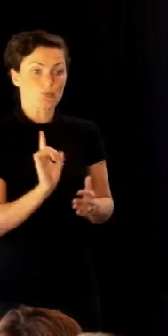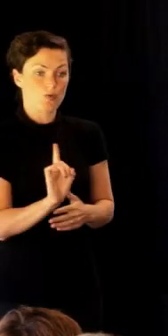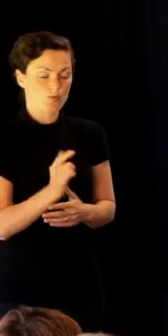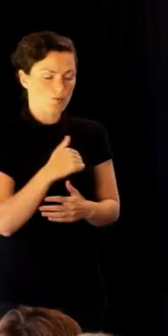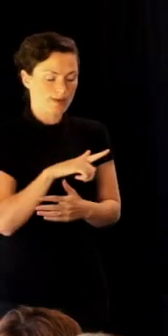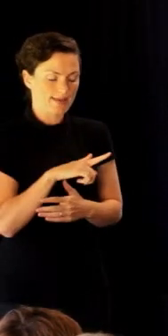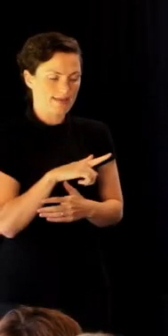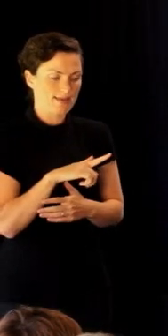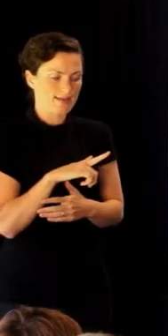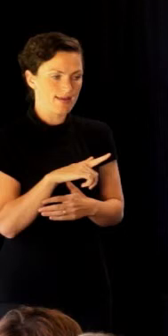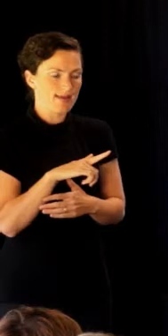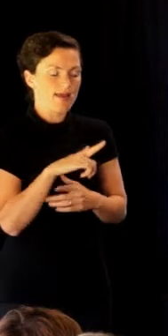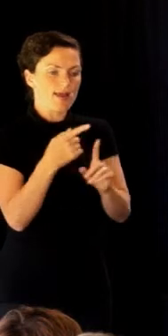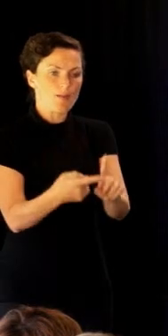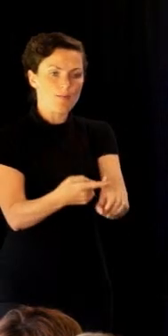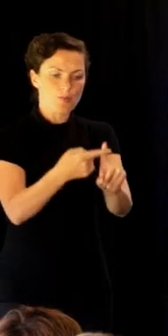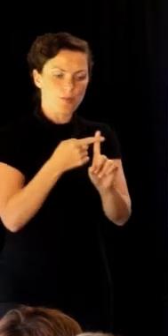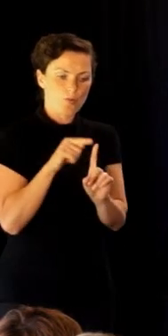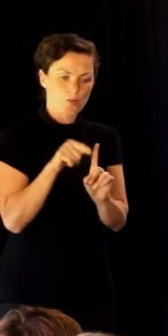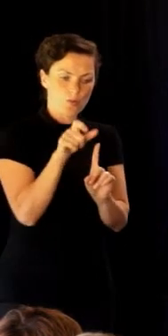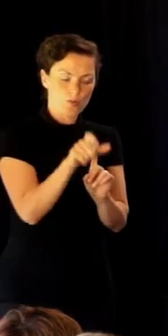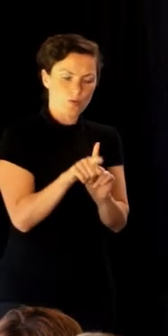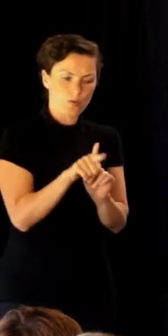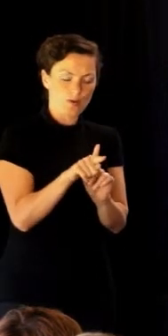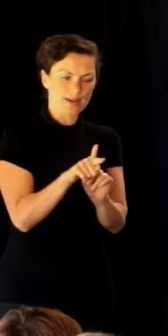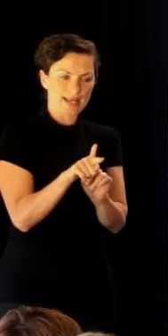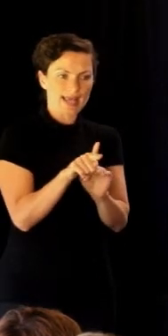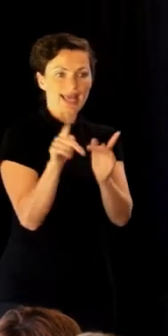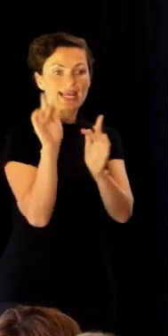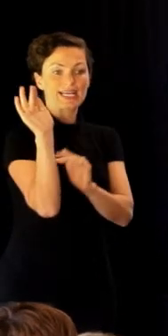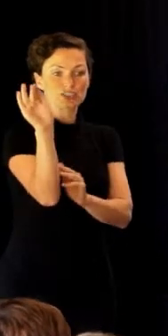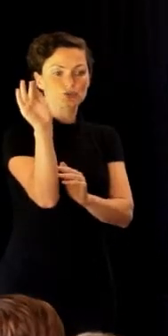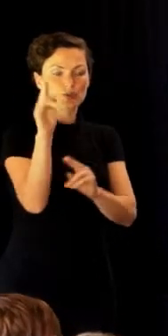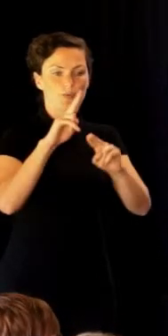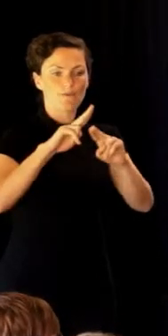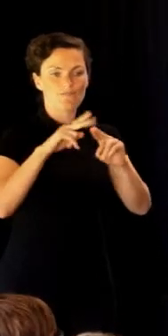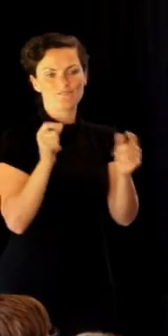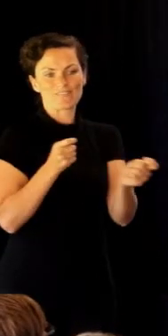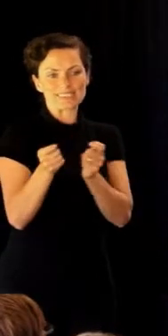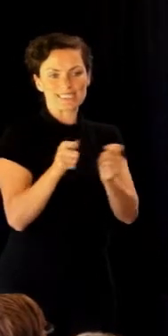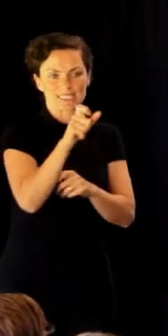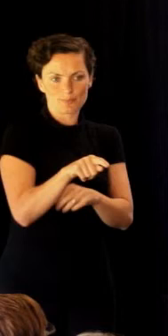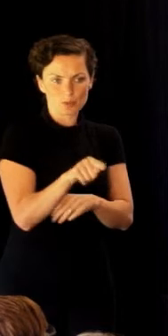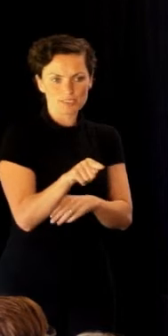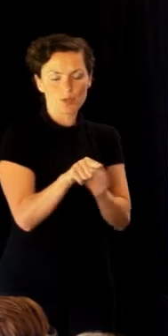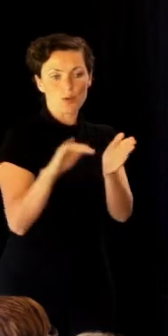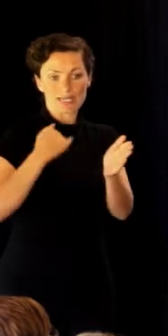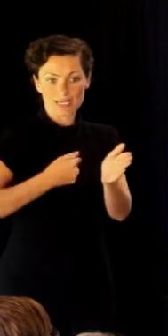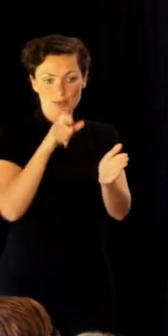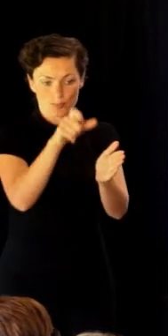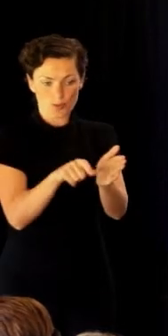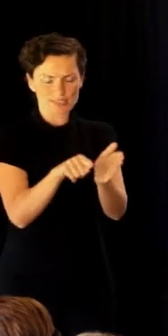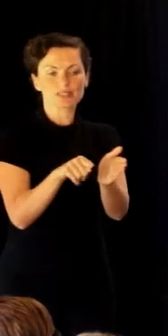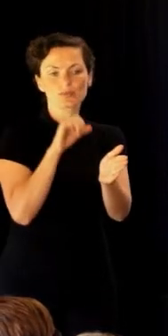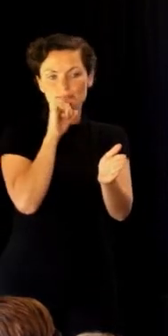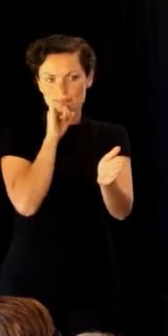employed an external administrator. We needed him or her, it